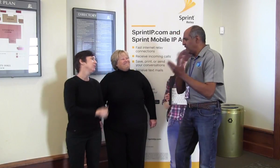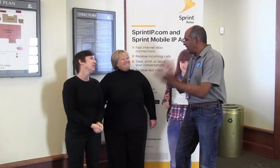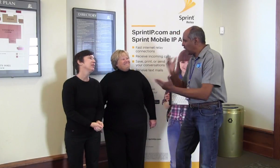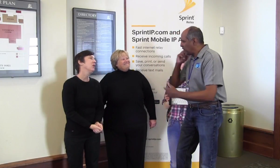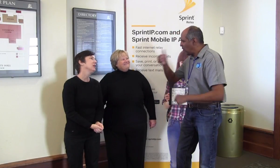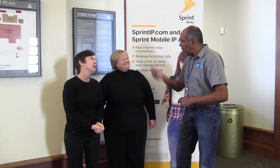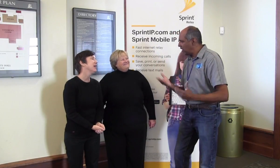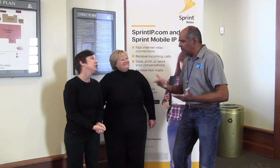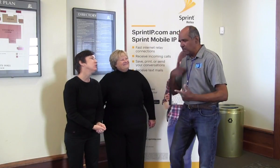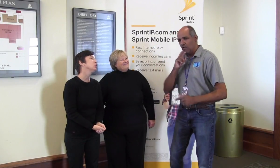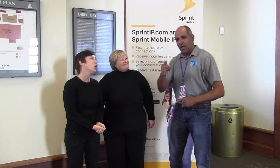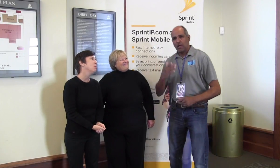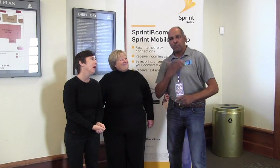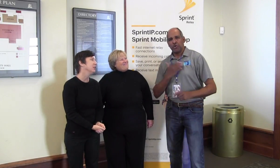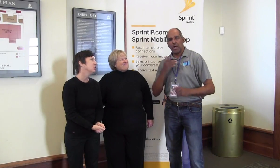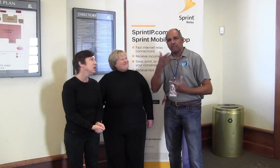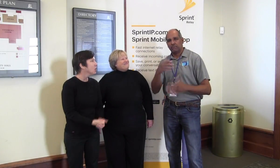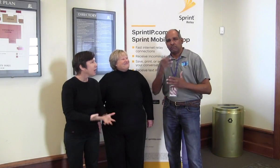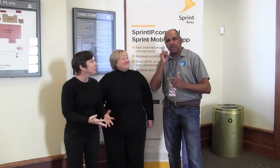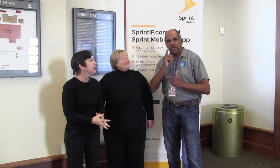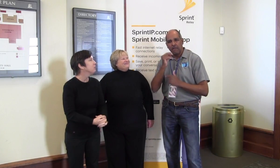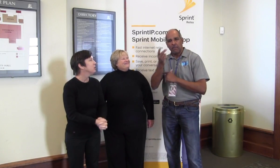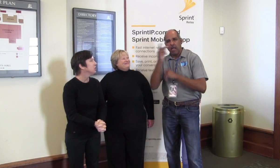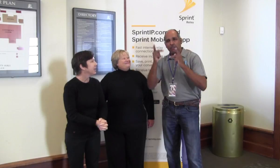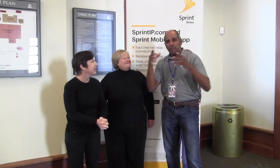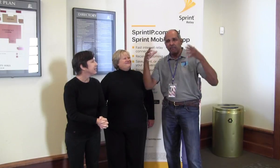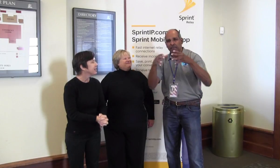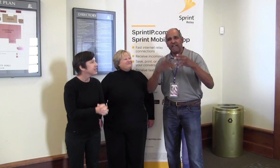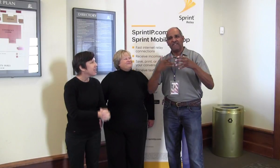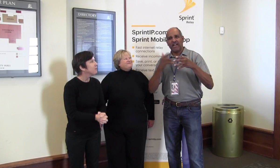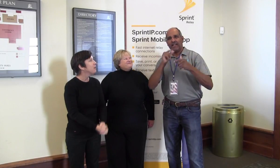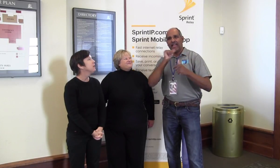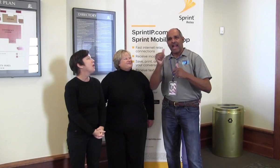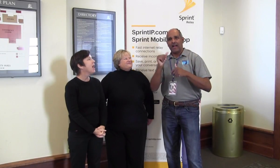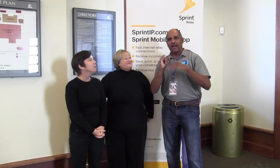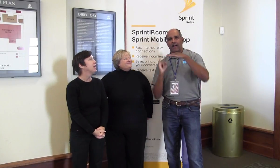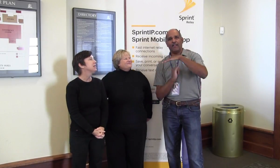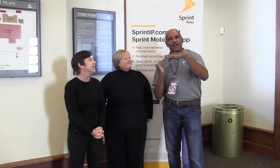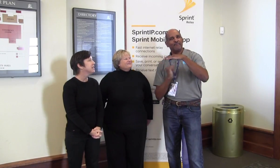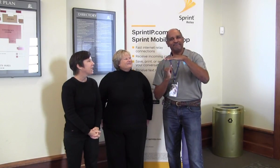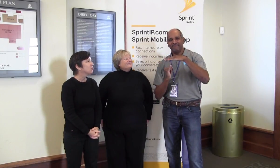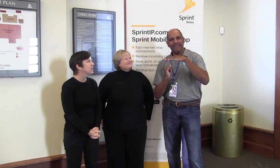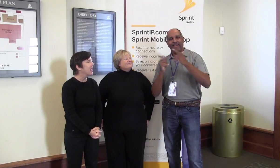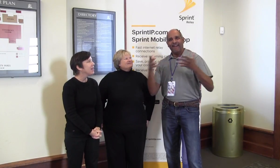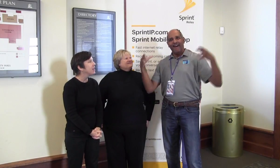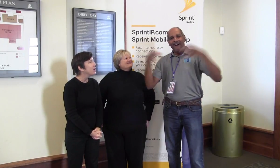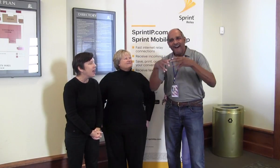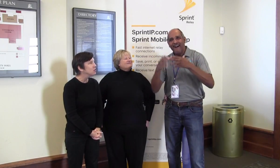That's awesome. Thank you so much. I really appreciate it. Deaf-Blind people have a place to get together today. And they don't have